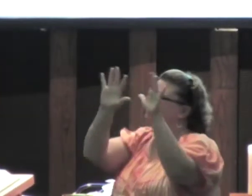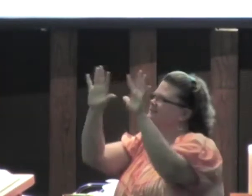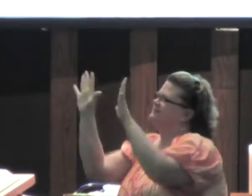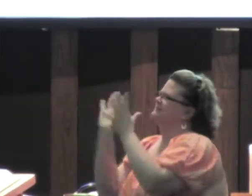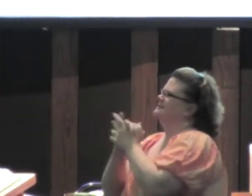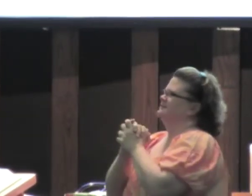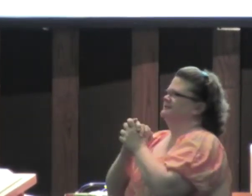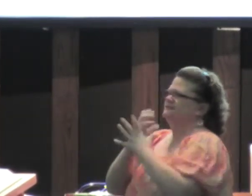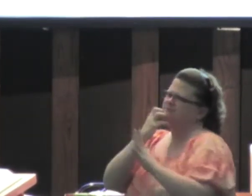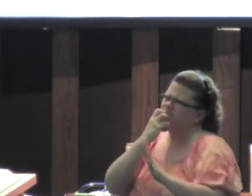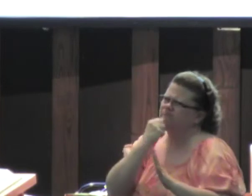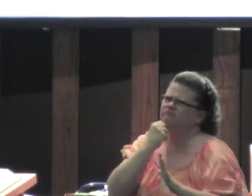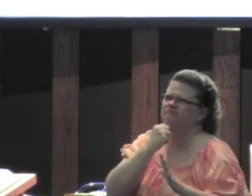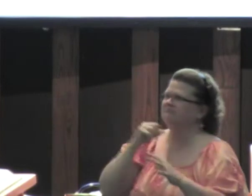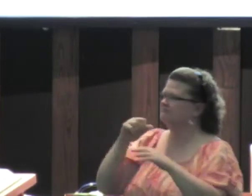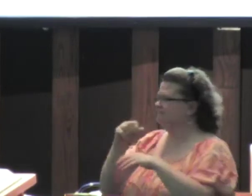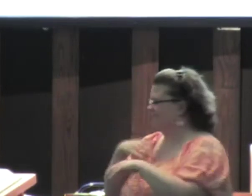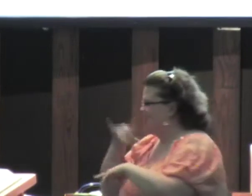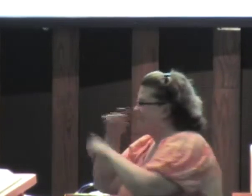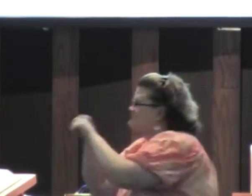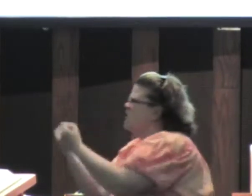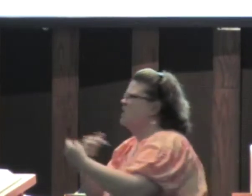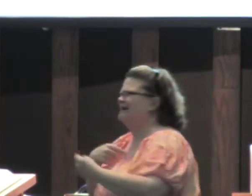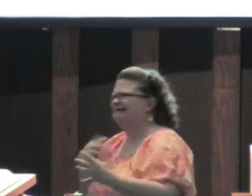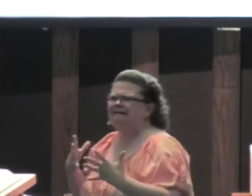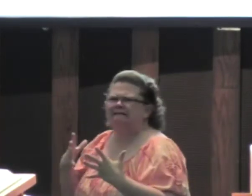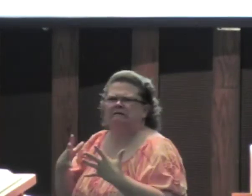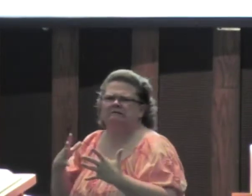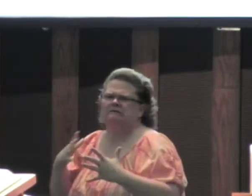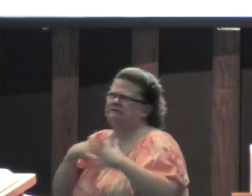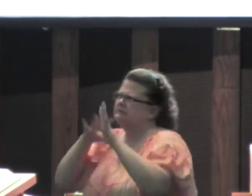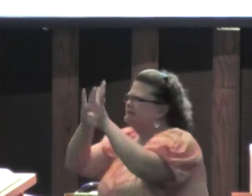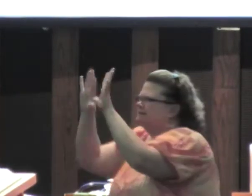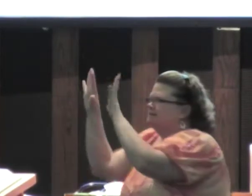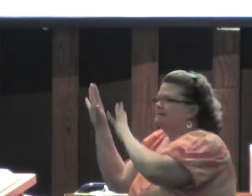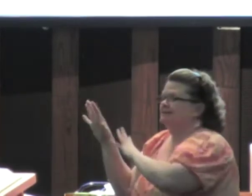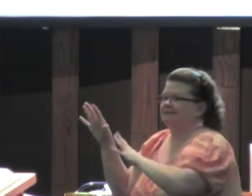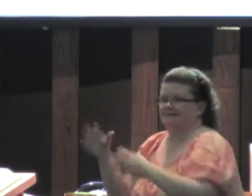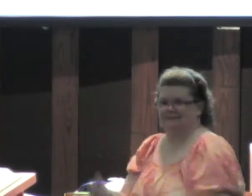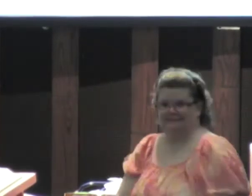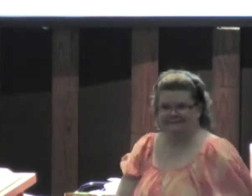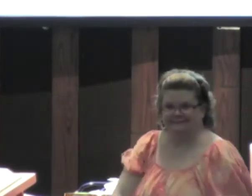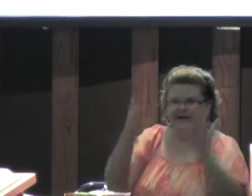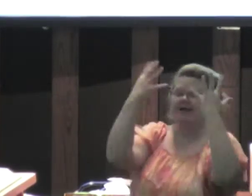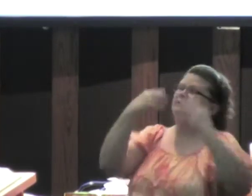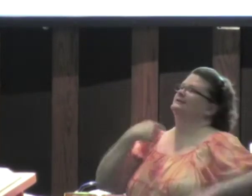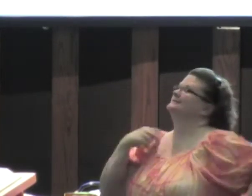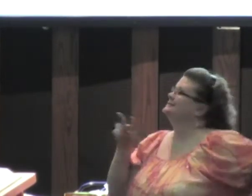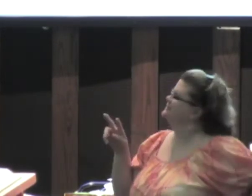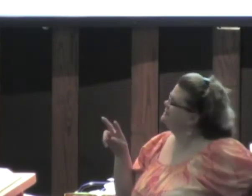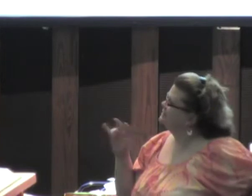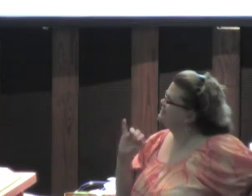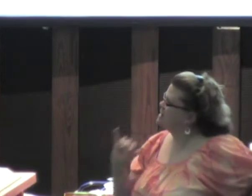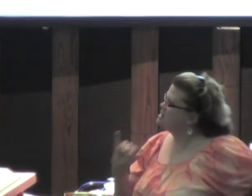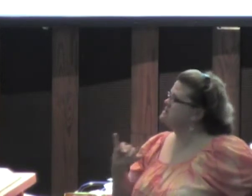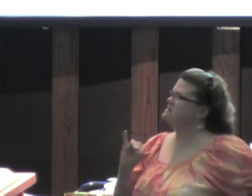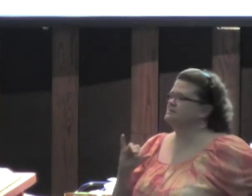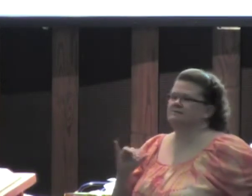happened, you know, I fixed everything up and I just cherished it. Something would break and fix it. Then this fire happened